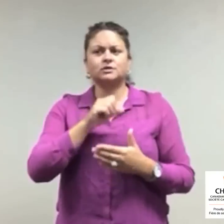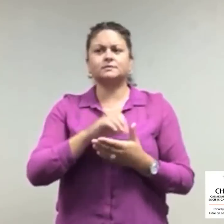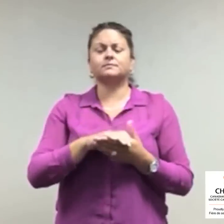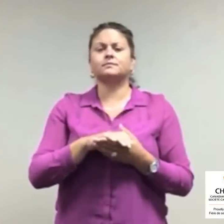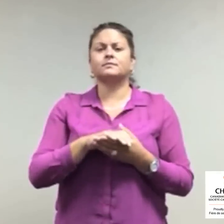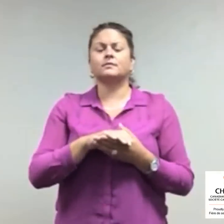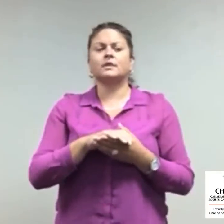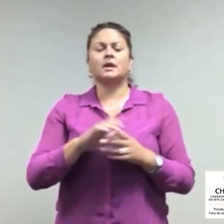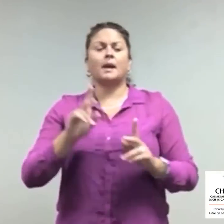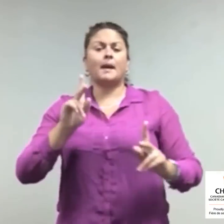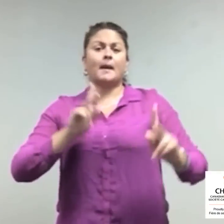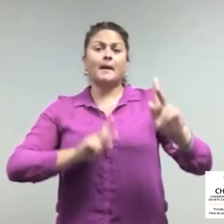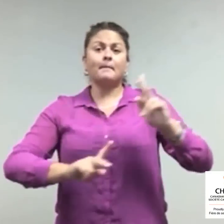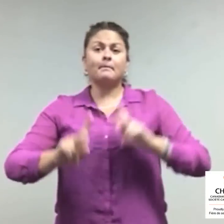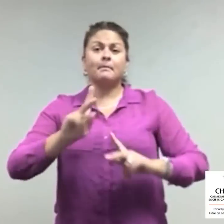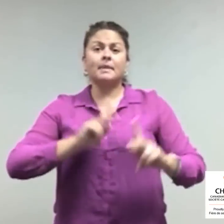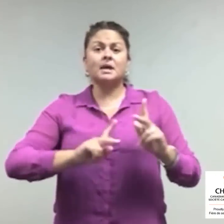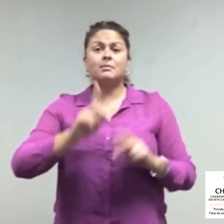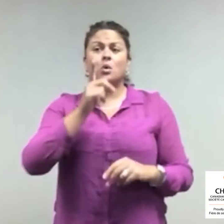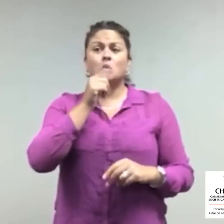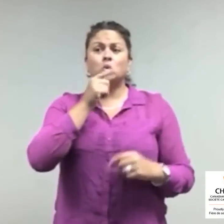and hard of hearing across age ranges.